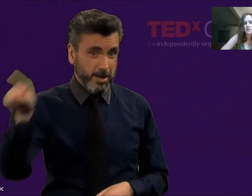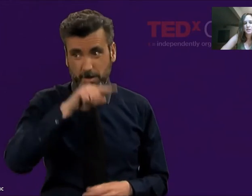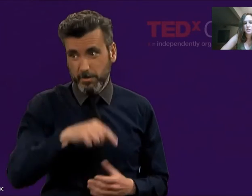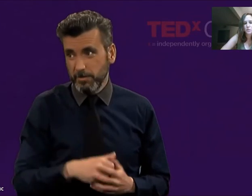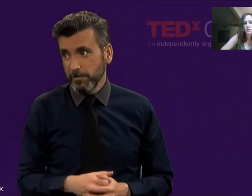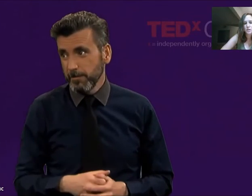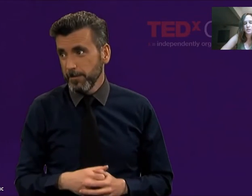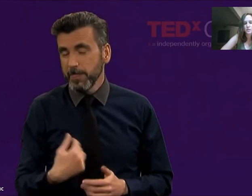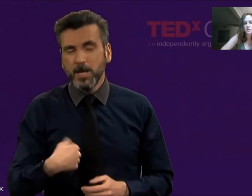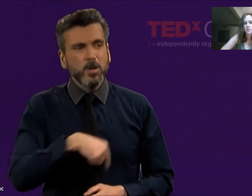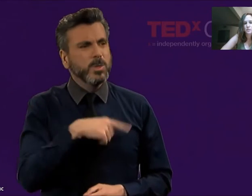sure.